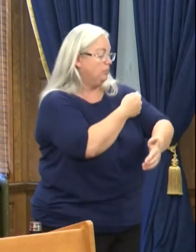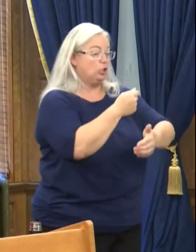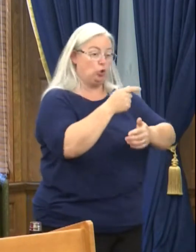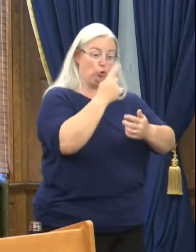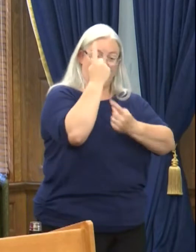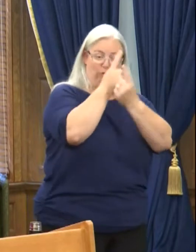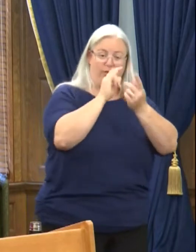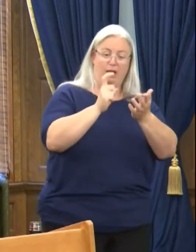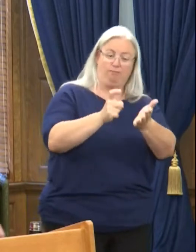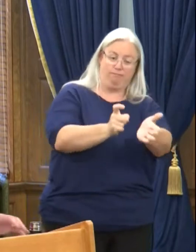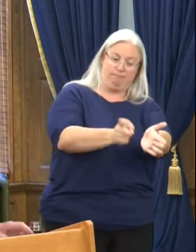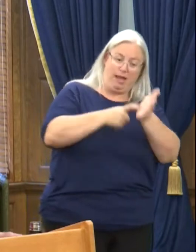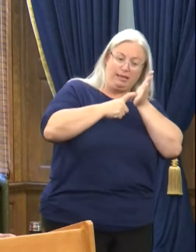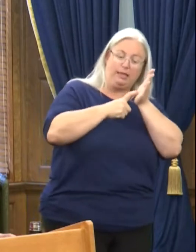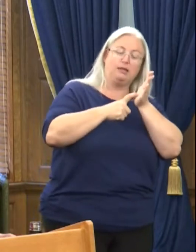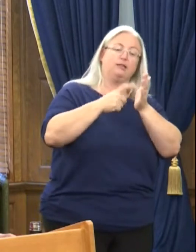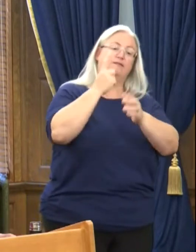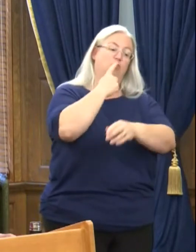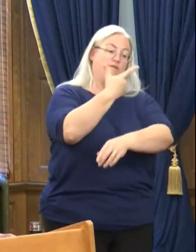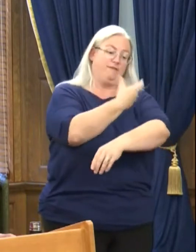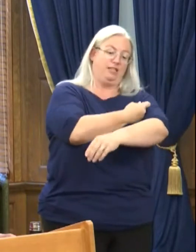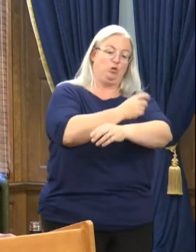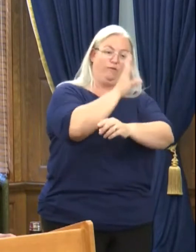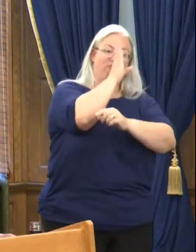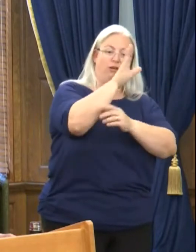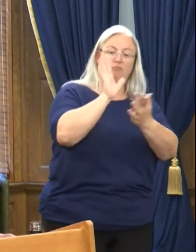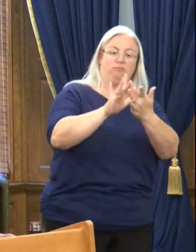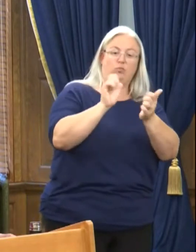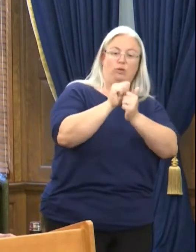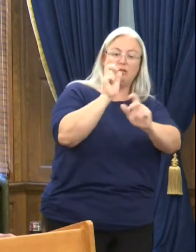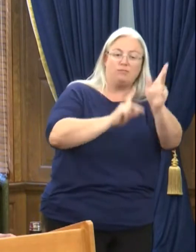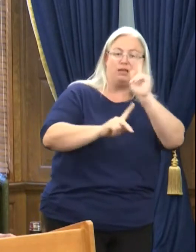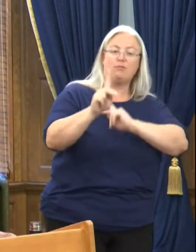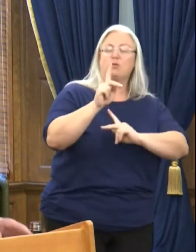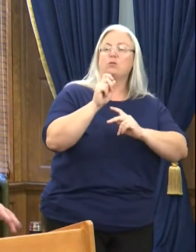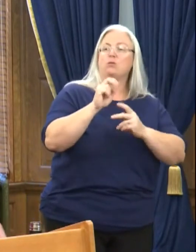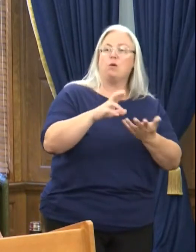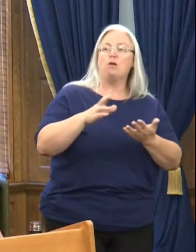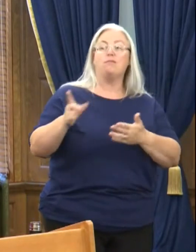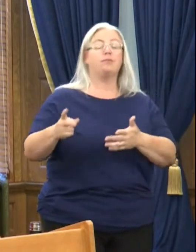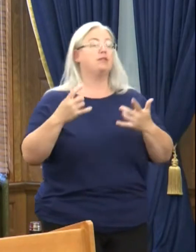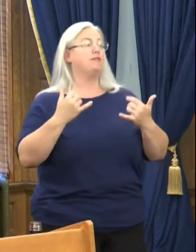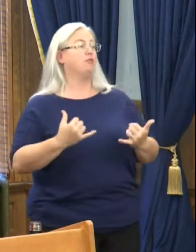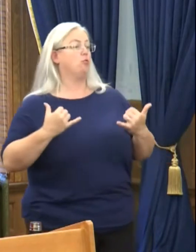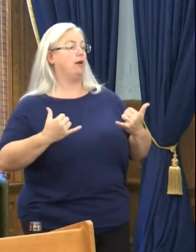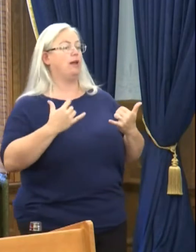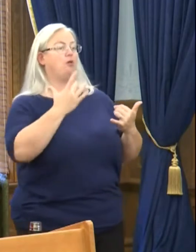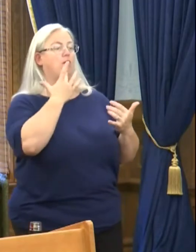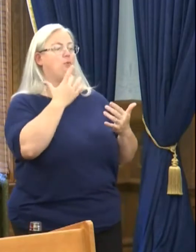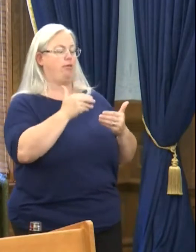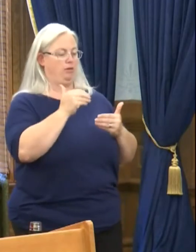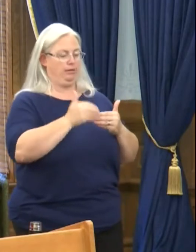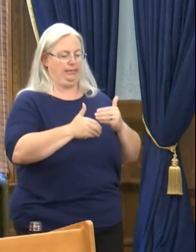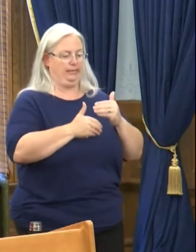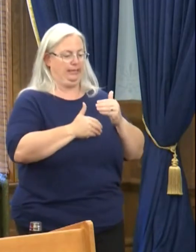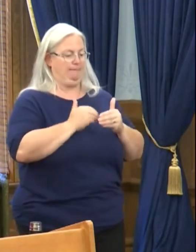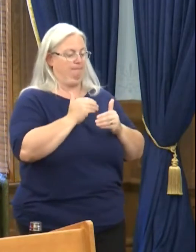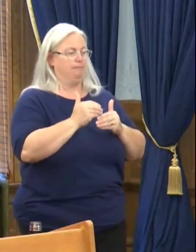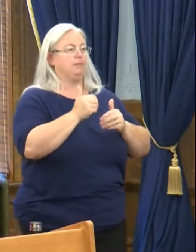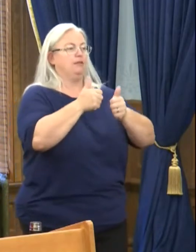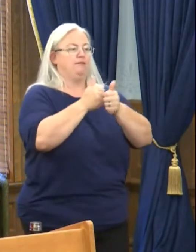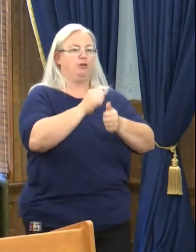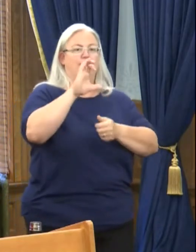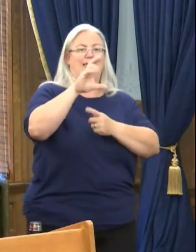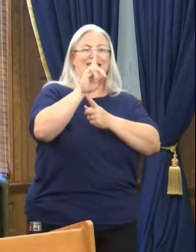employees? you have direct contact with people? You know, right now we're going step by step. You know, the CDC